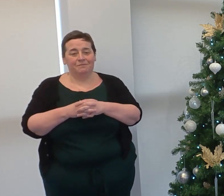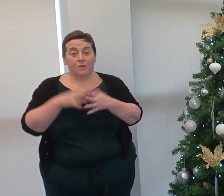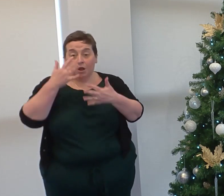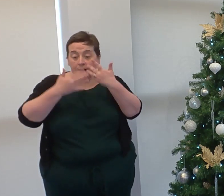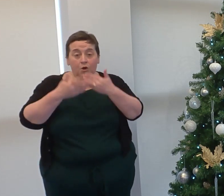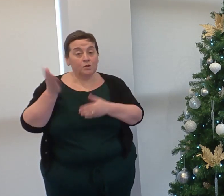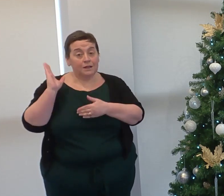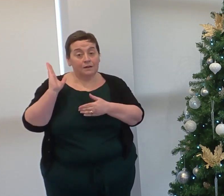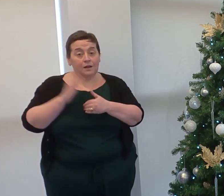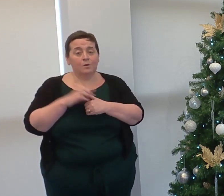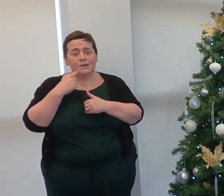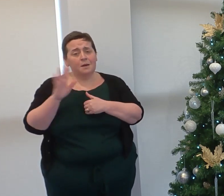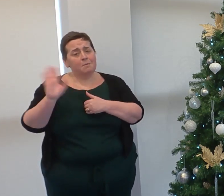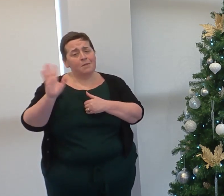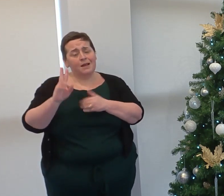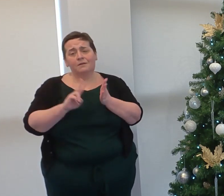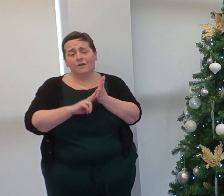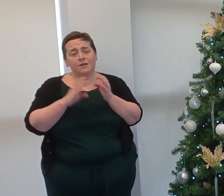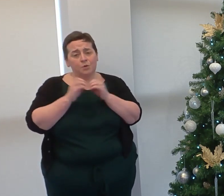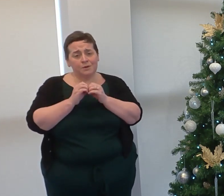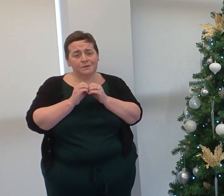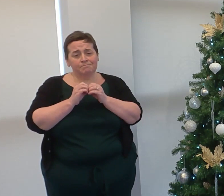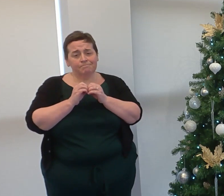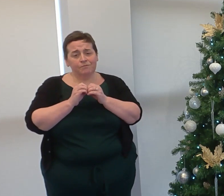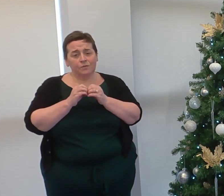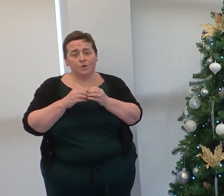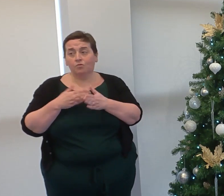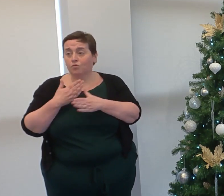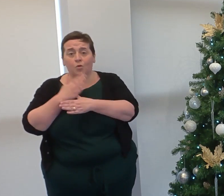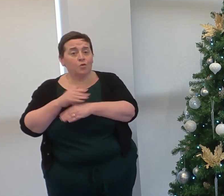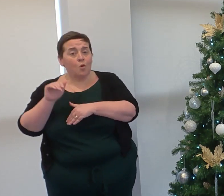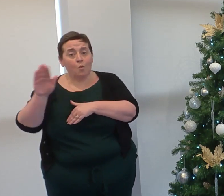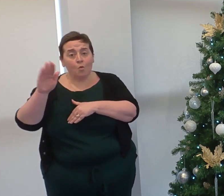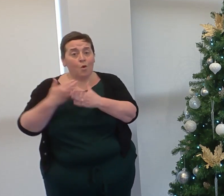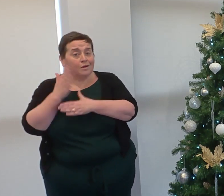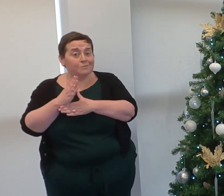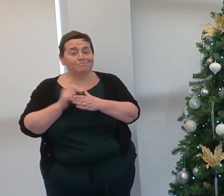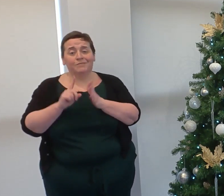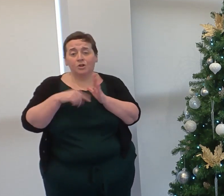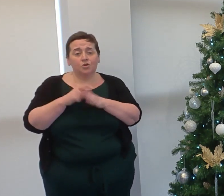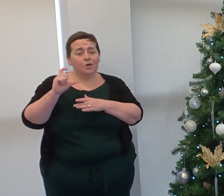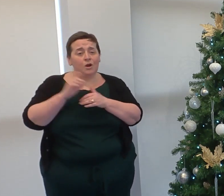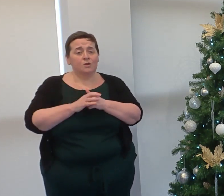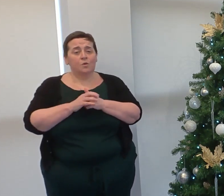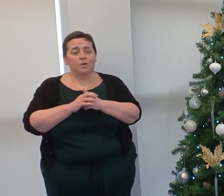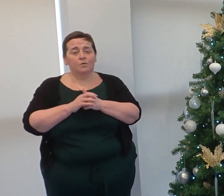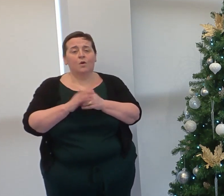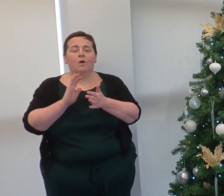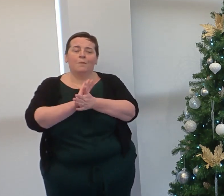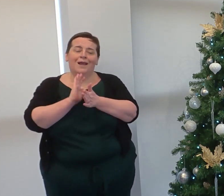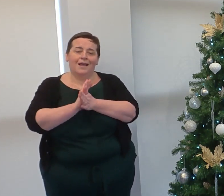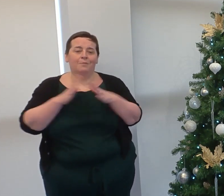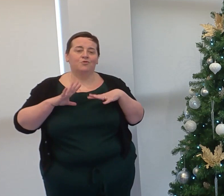In accounting and legal, we said farewell to Vaz Bubin, to Pastures New and to John Carswell to a well